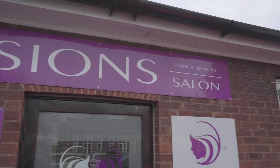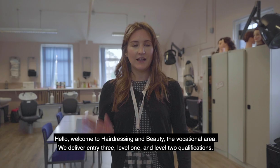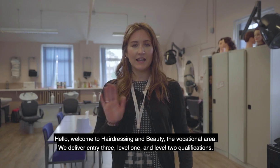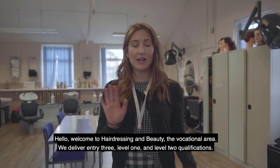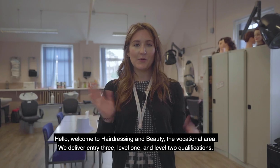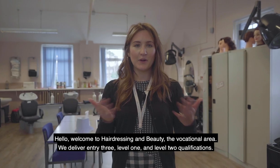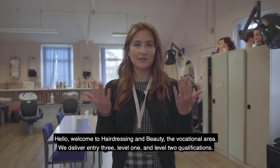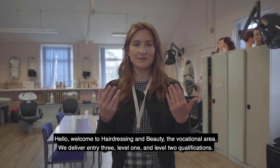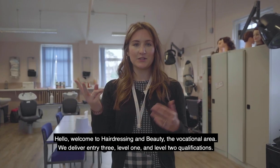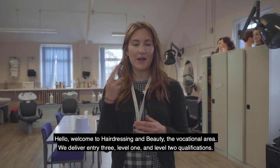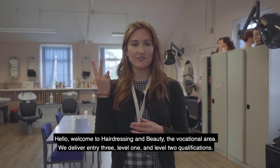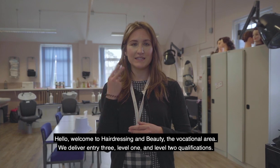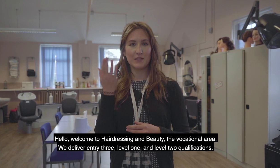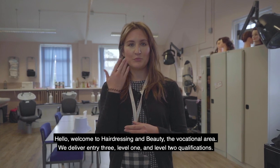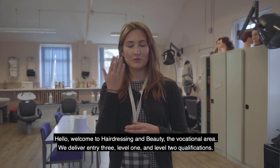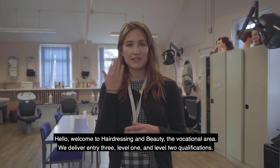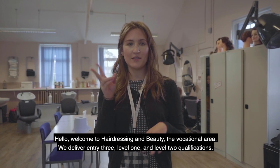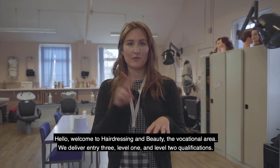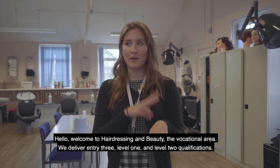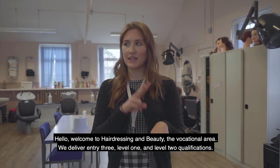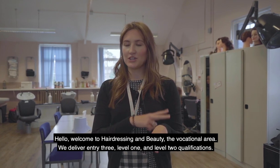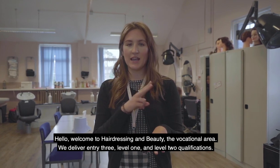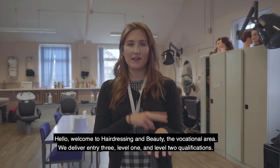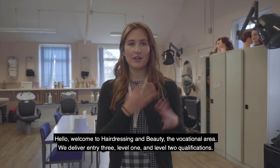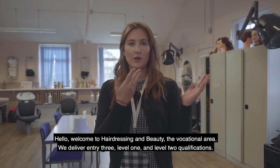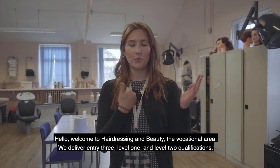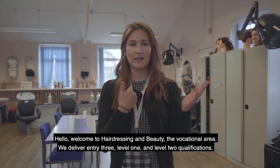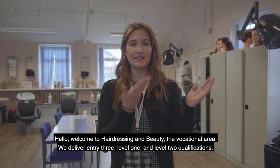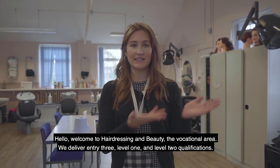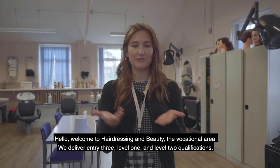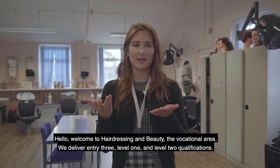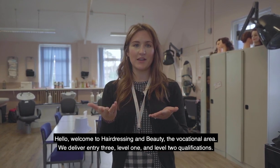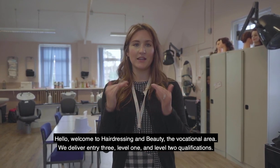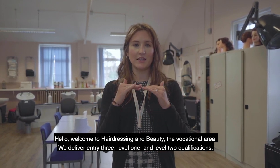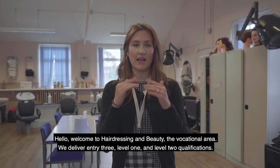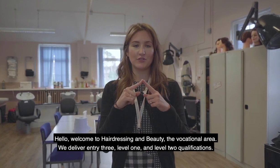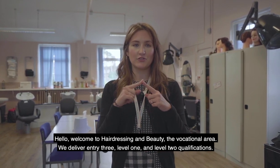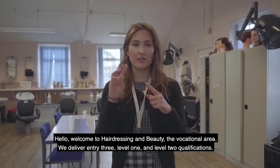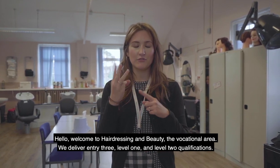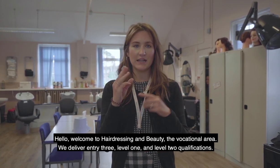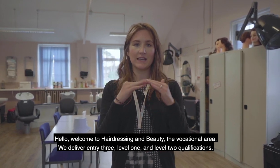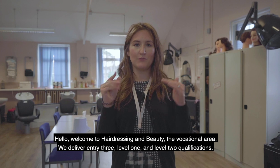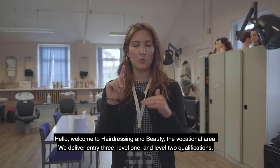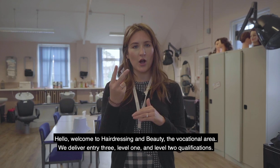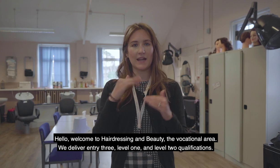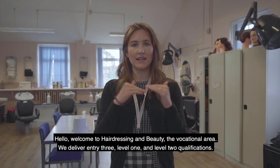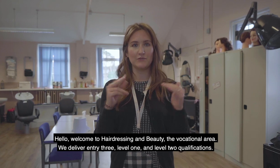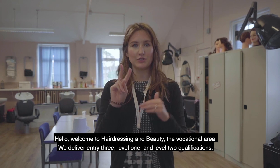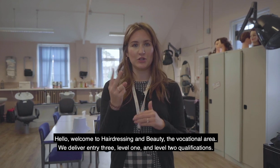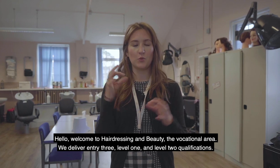Hello. Welcome to Hairdressing and Beauty, the Vocational Area. We deliver Entry 3, Level 1 and Level 2